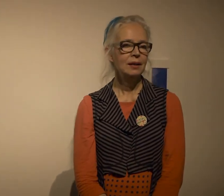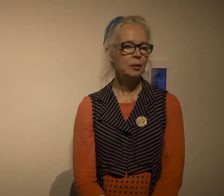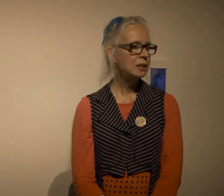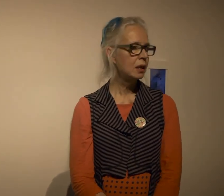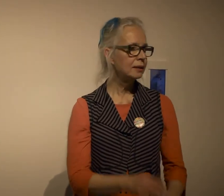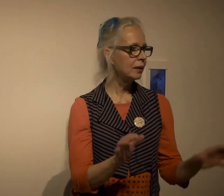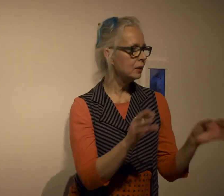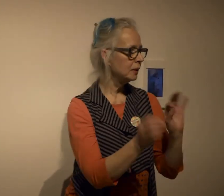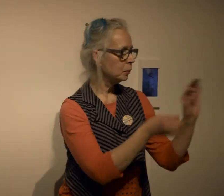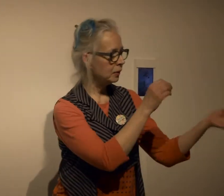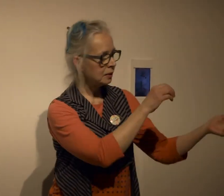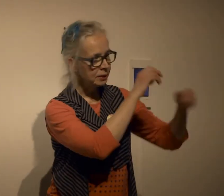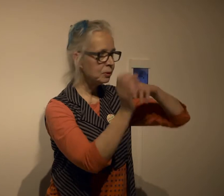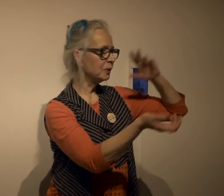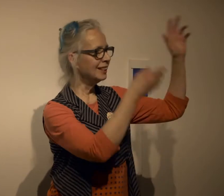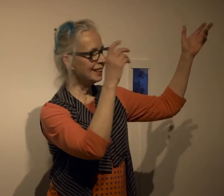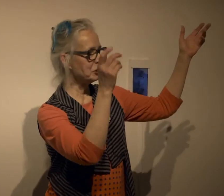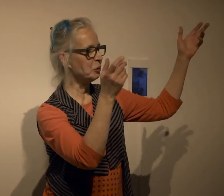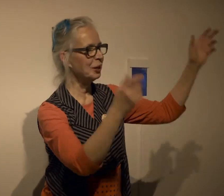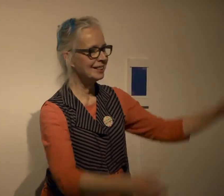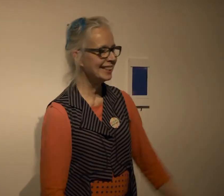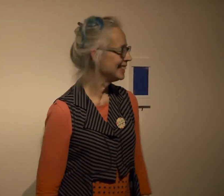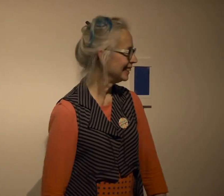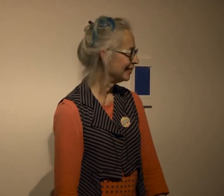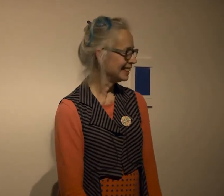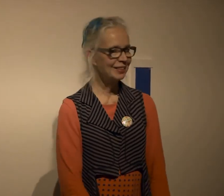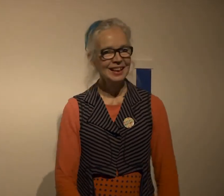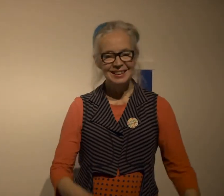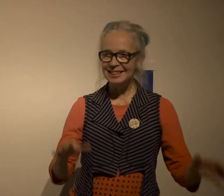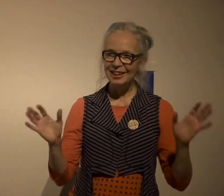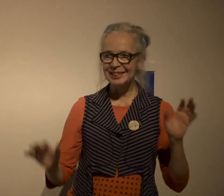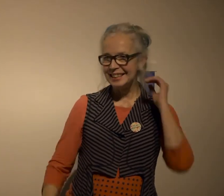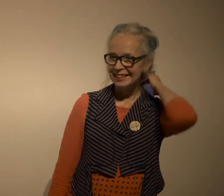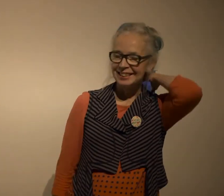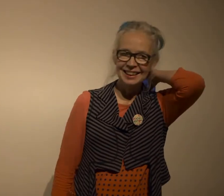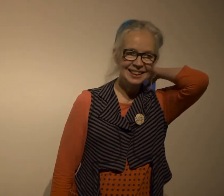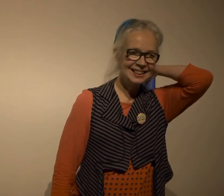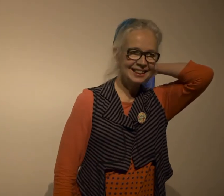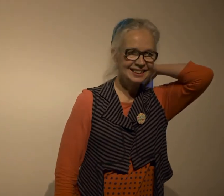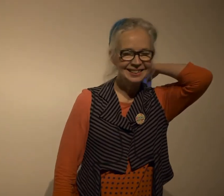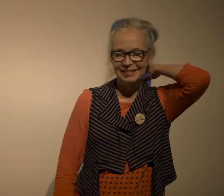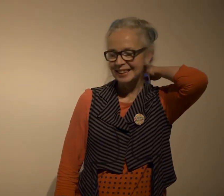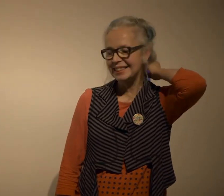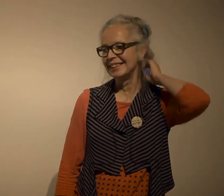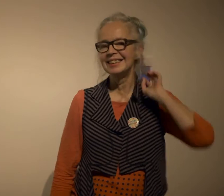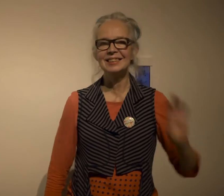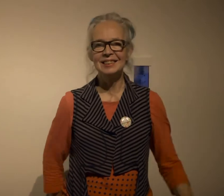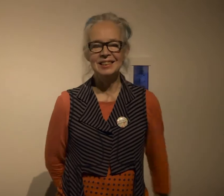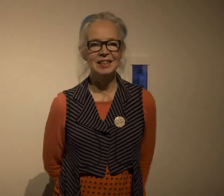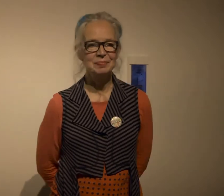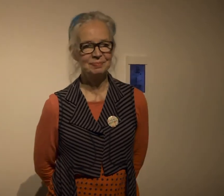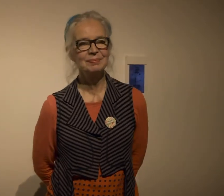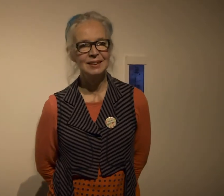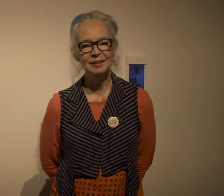I'm resigned and now I don't need to worry the people will destroy things there's always this underlying anxiety so it's good it's